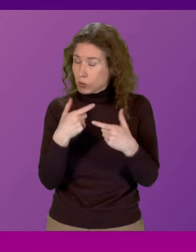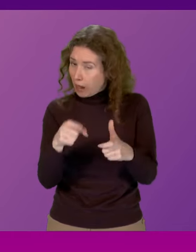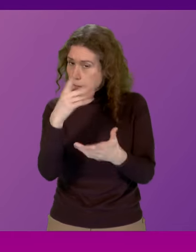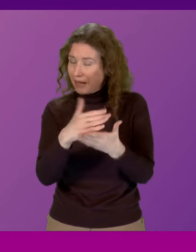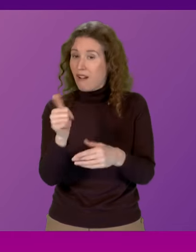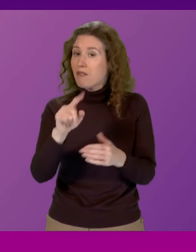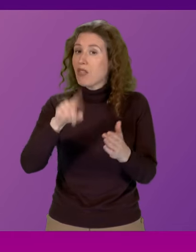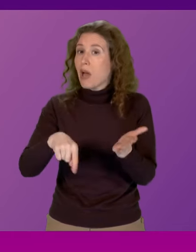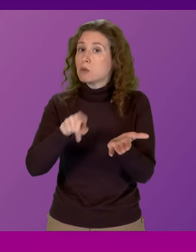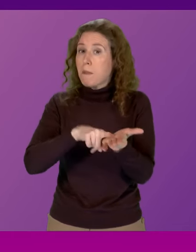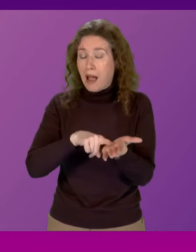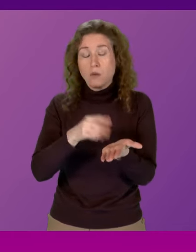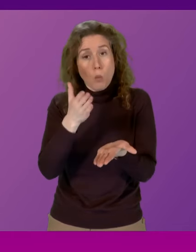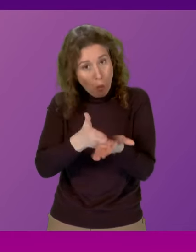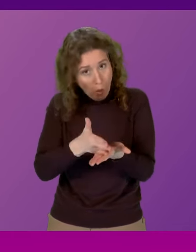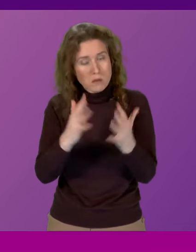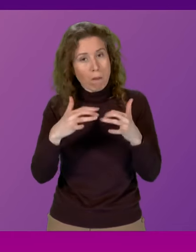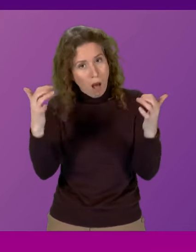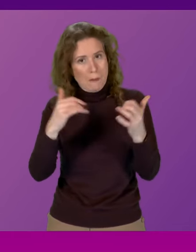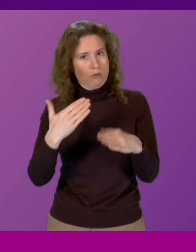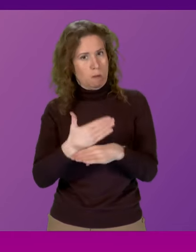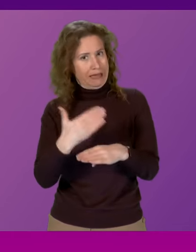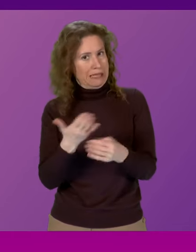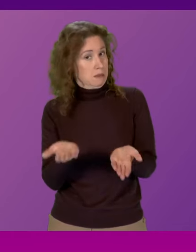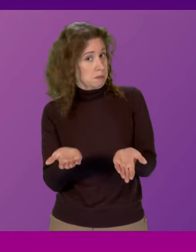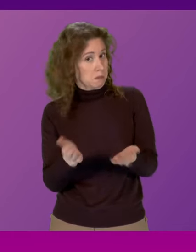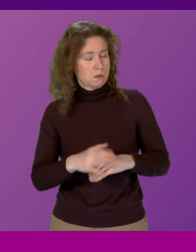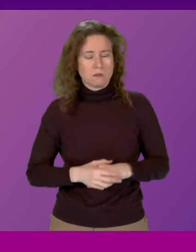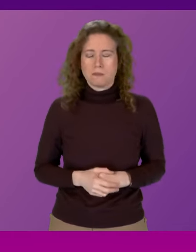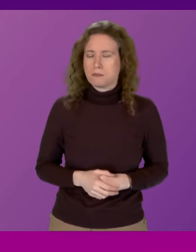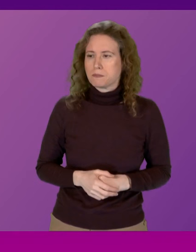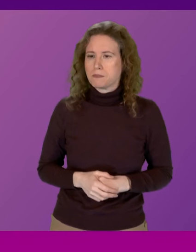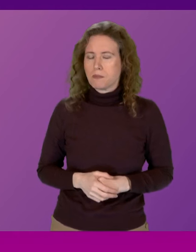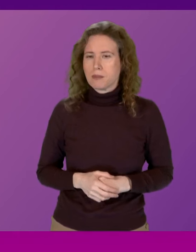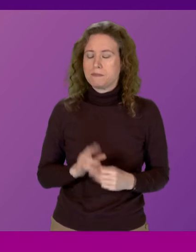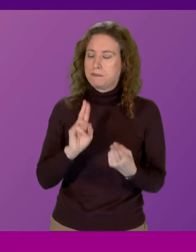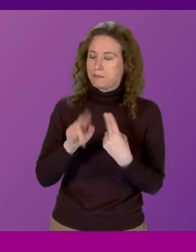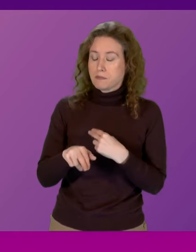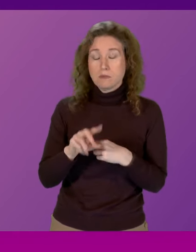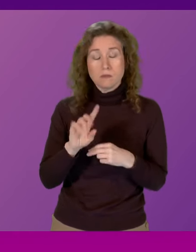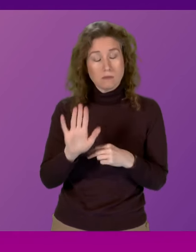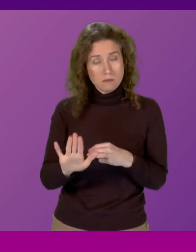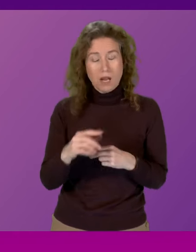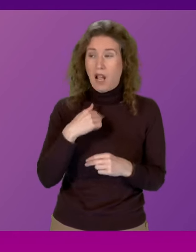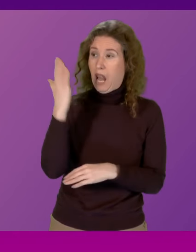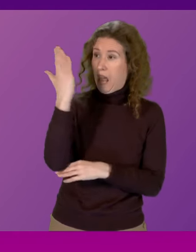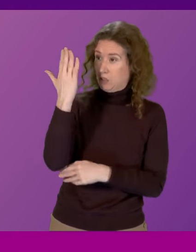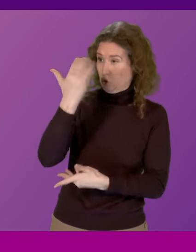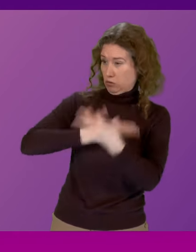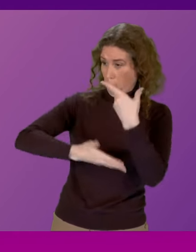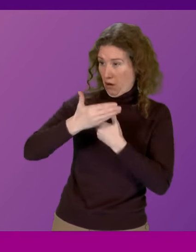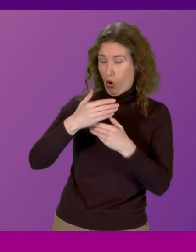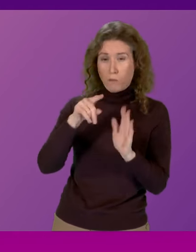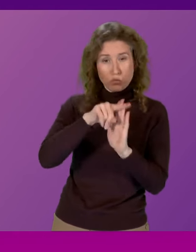bill was a legitimate expense? First Minister. First of all, operating officer, to get a lecture on principles